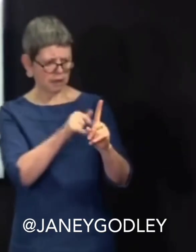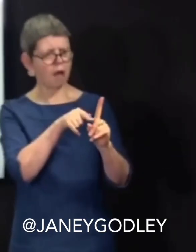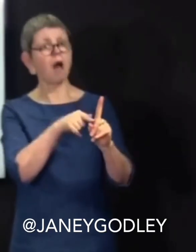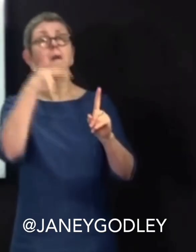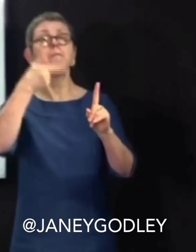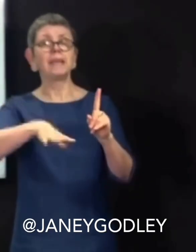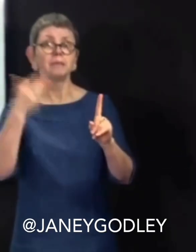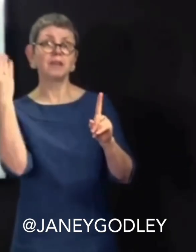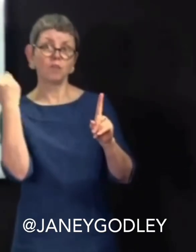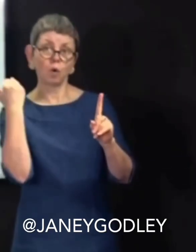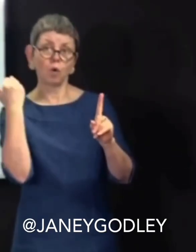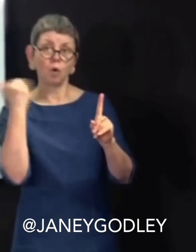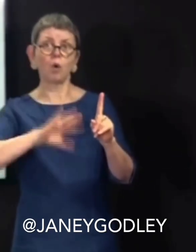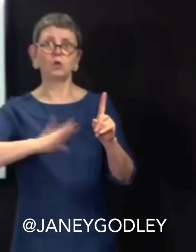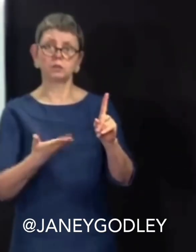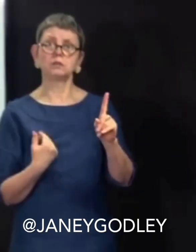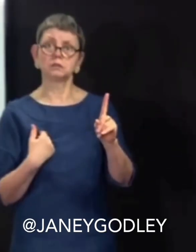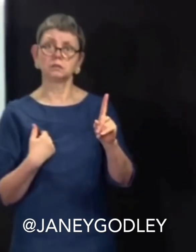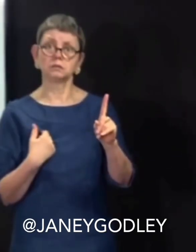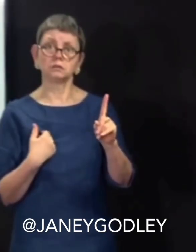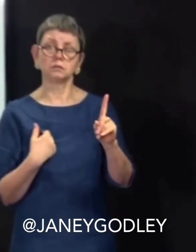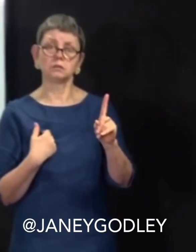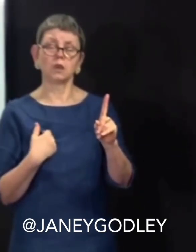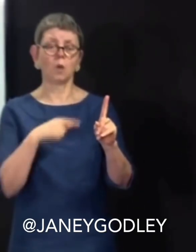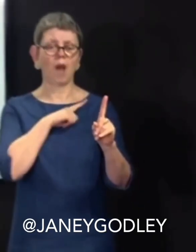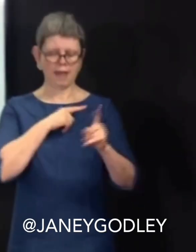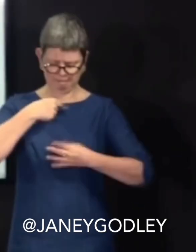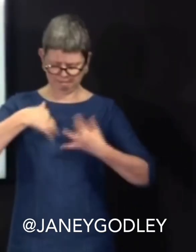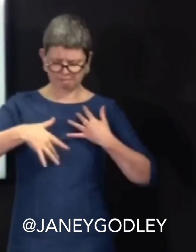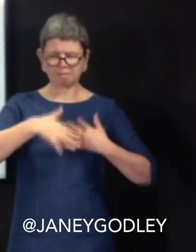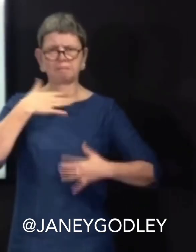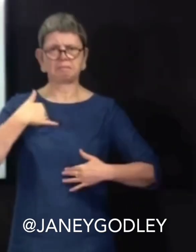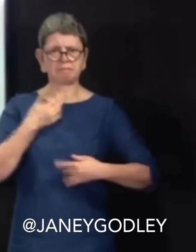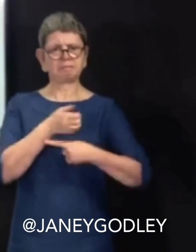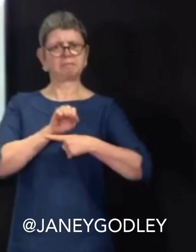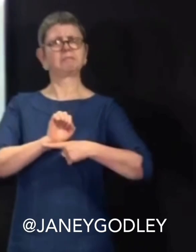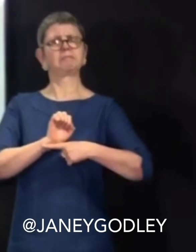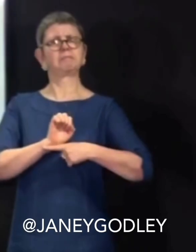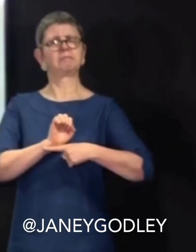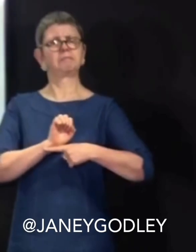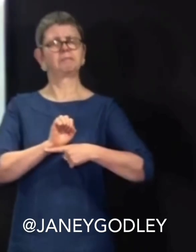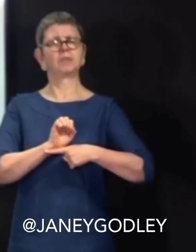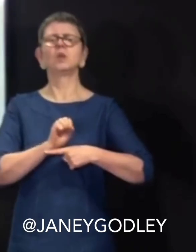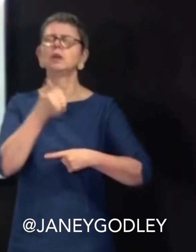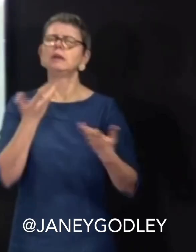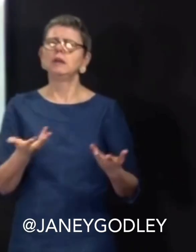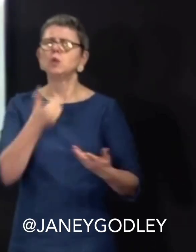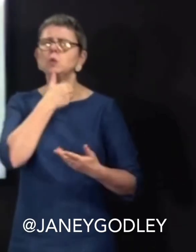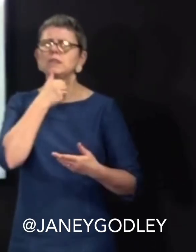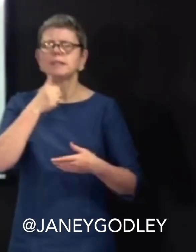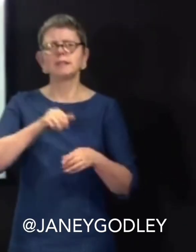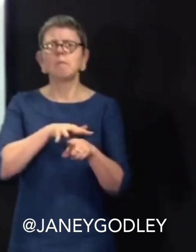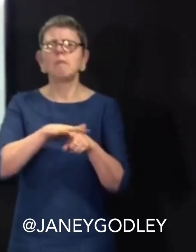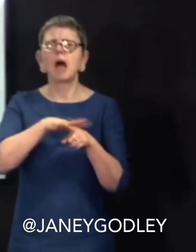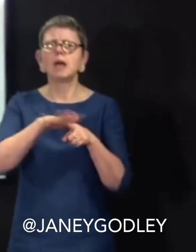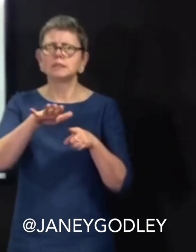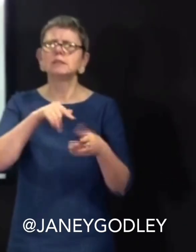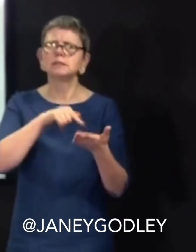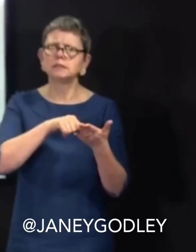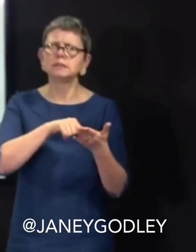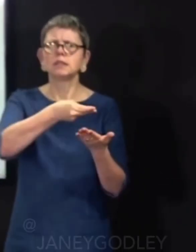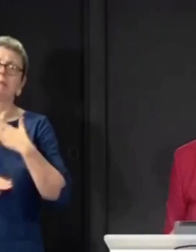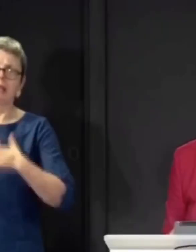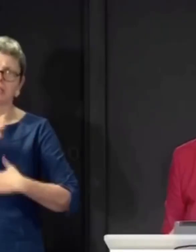nurse cannae take this any more. See if yous keep this up. We're going to be back to week one. I mean, I don't know if I'm saying that strong enough. Back to you,